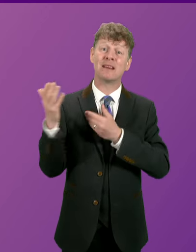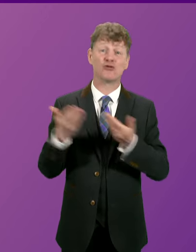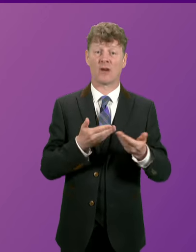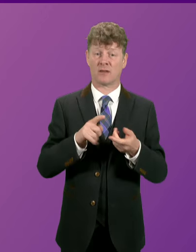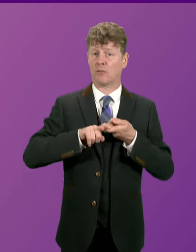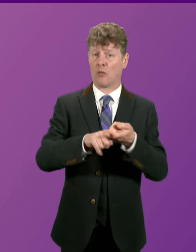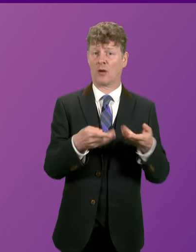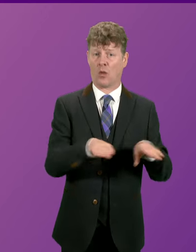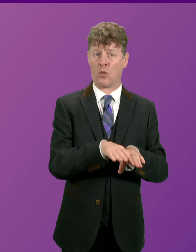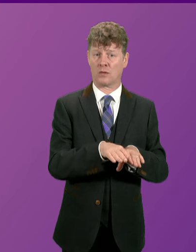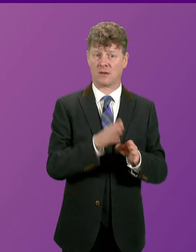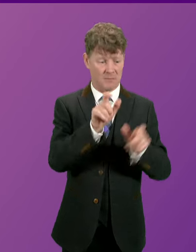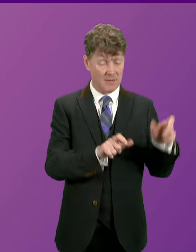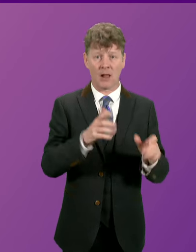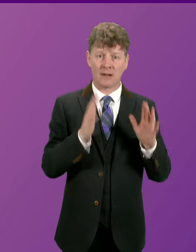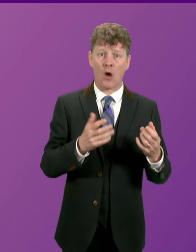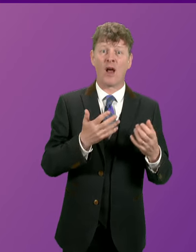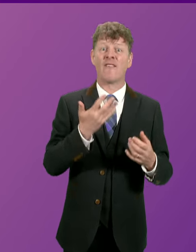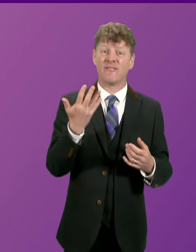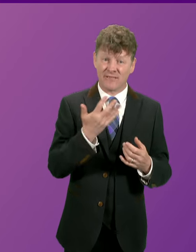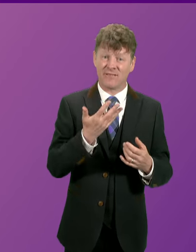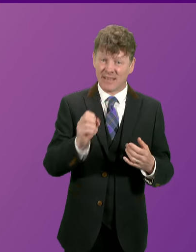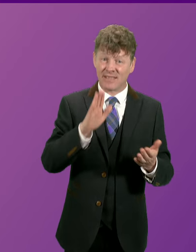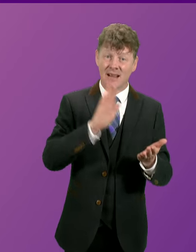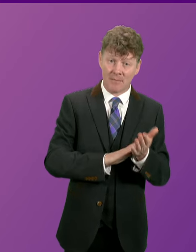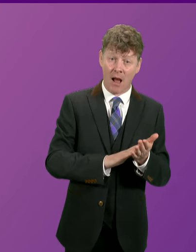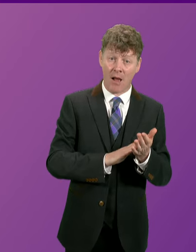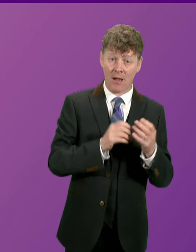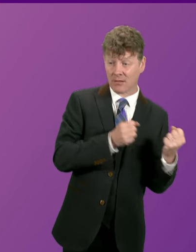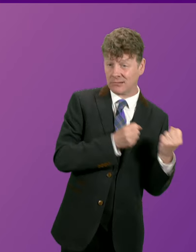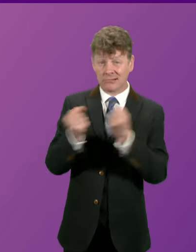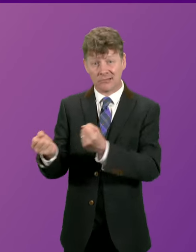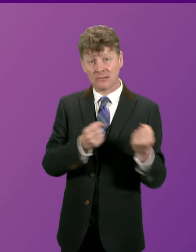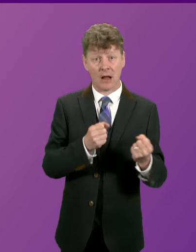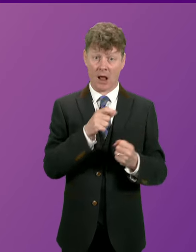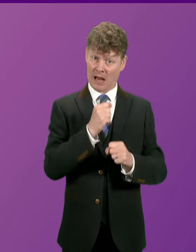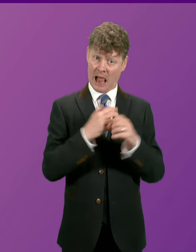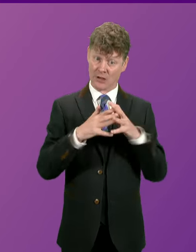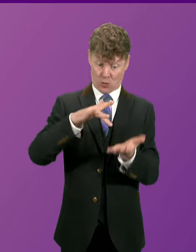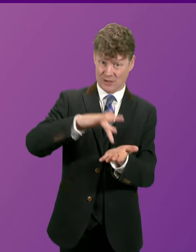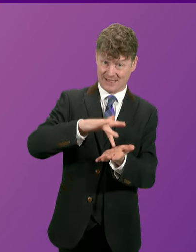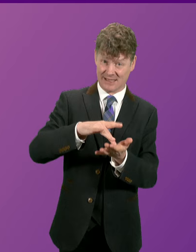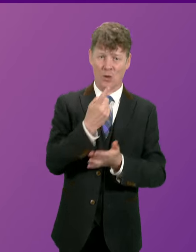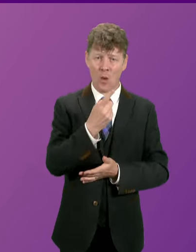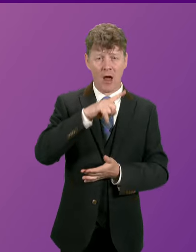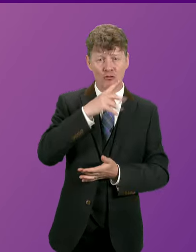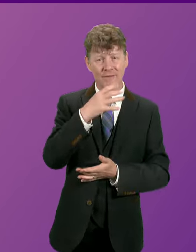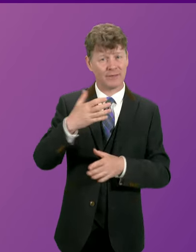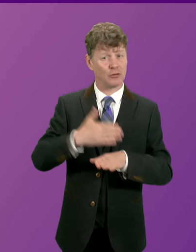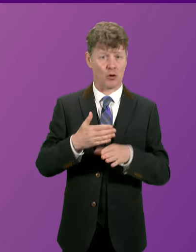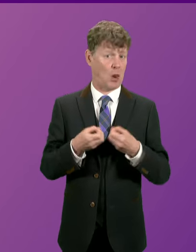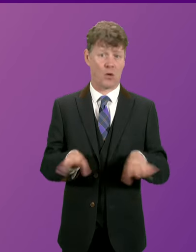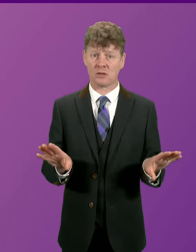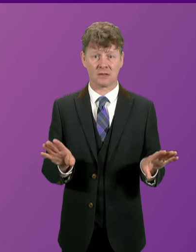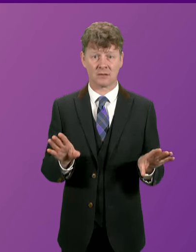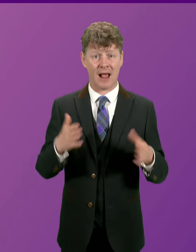50 mile round trip to access overnight appointments. In the city of Glasgow alone, over 150 jobs have been lost in